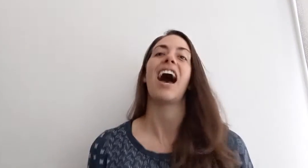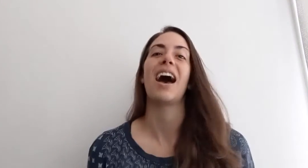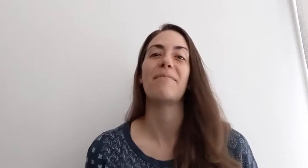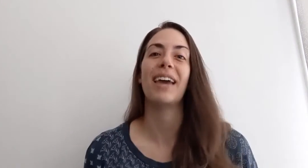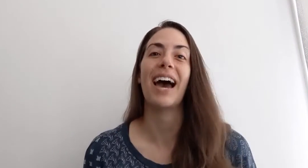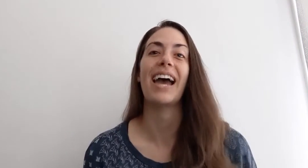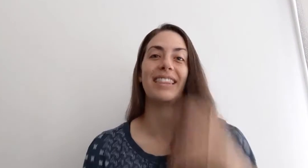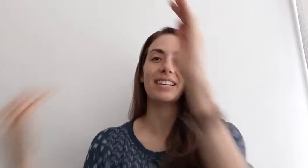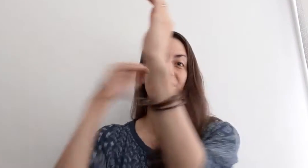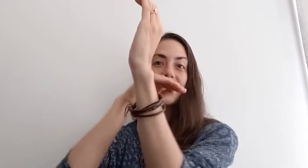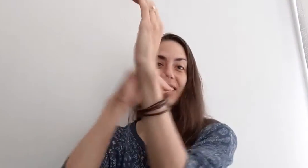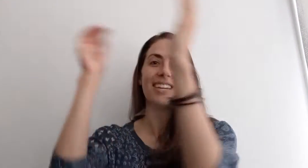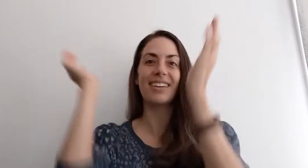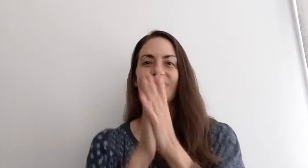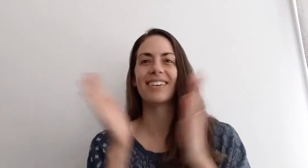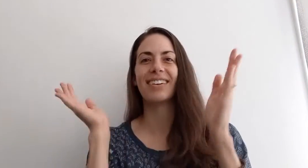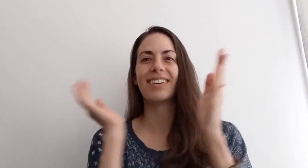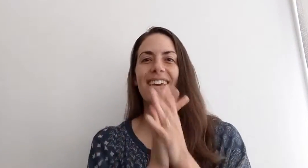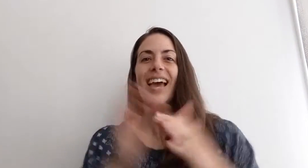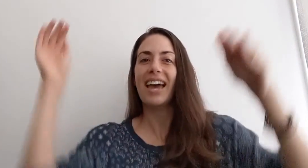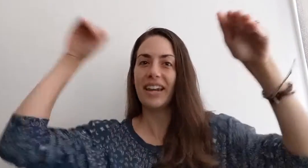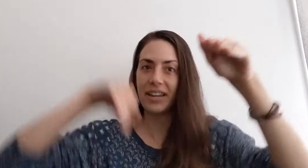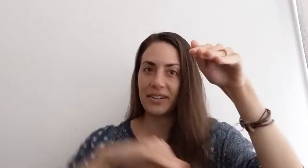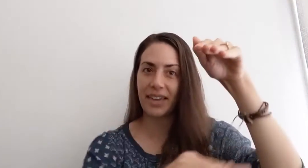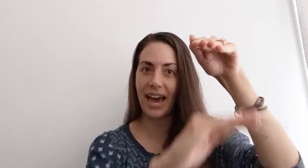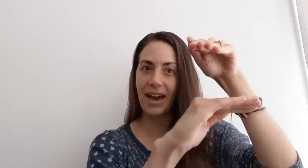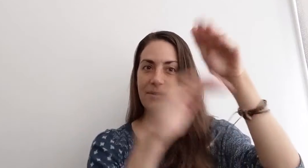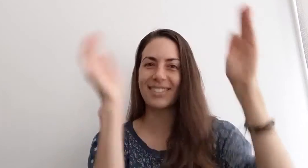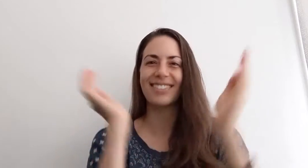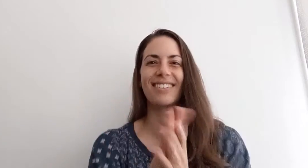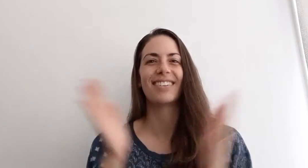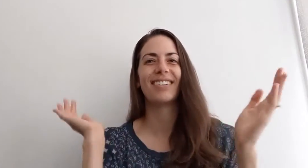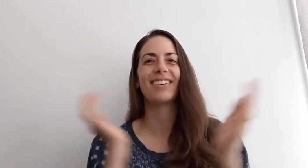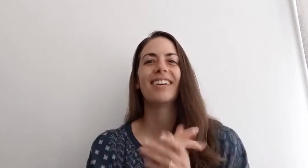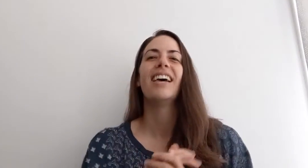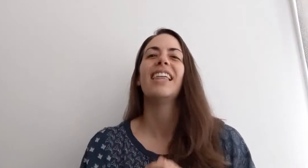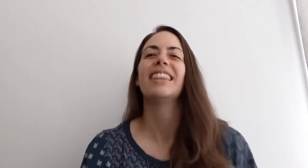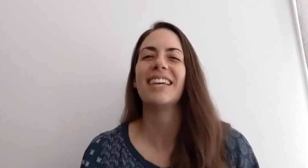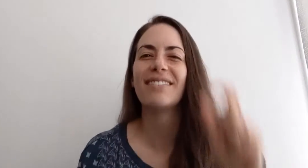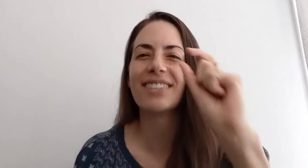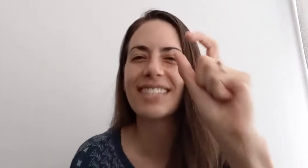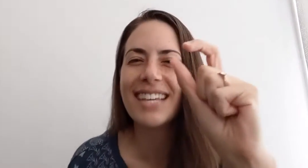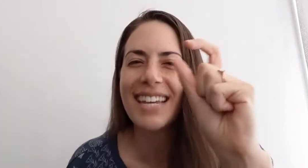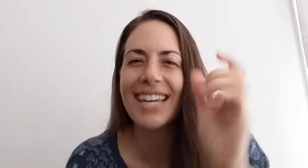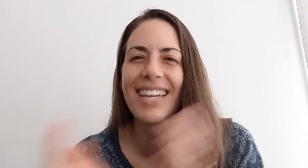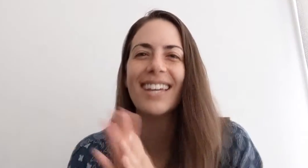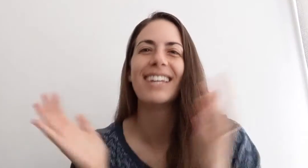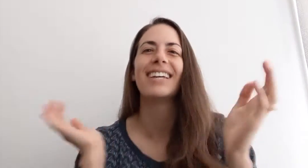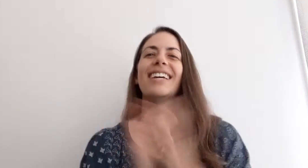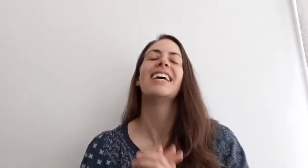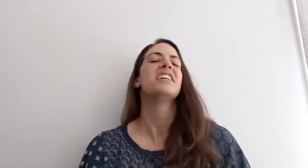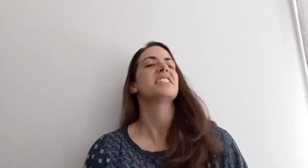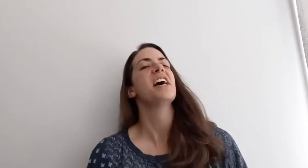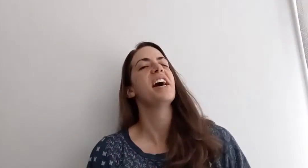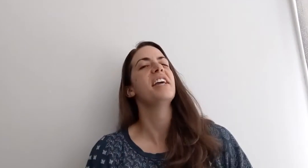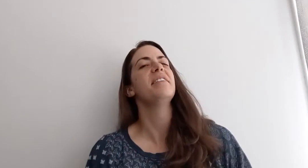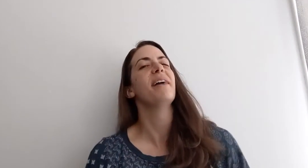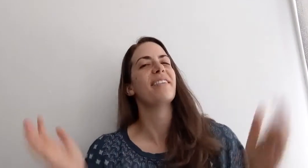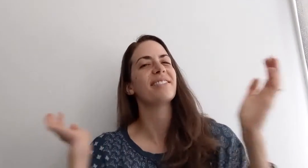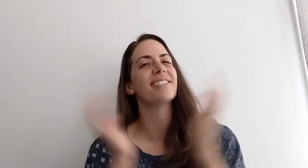Behind the tree and under the house lived a teeny tiny mouse.